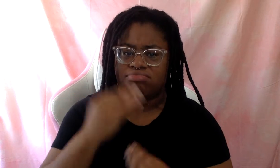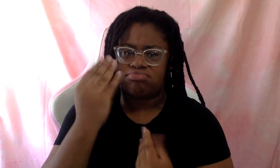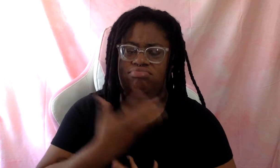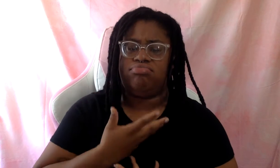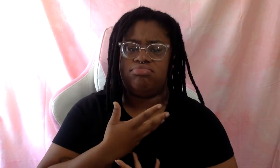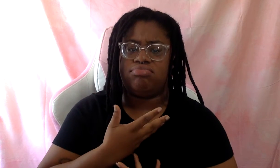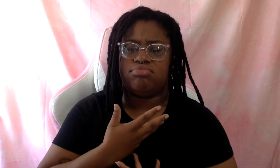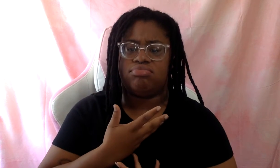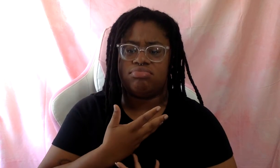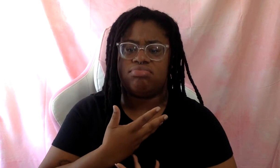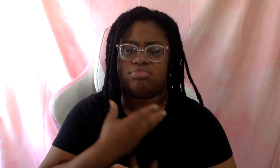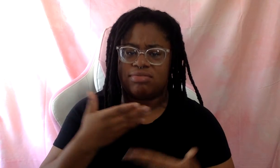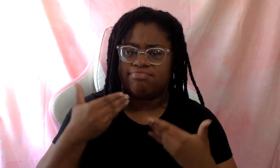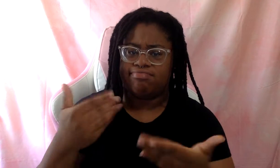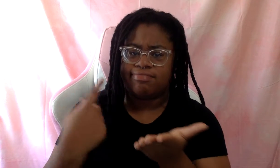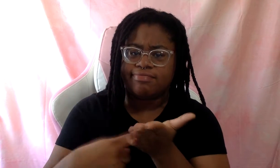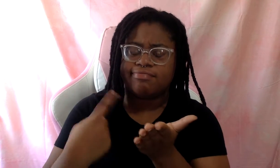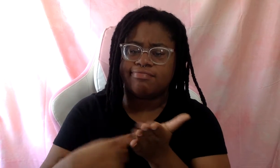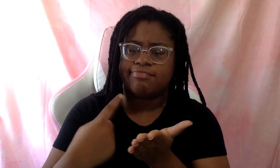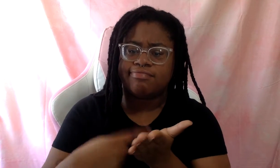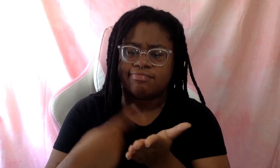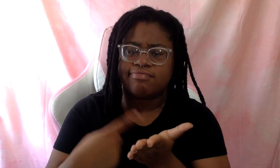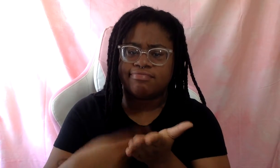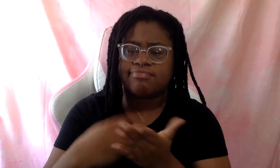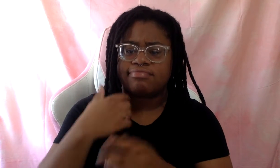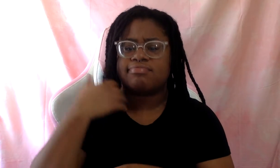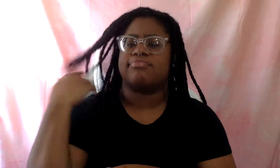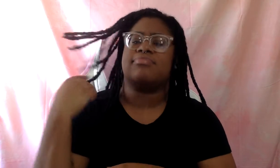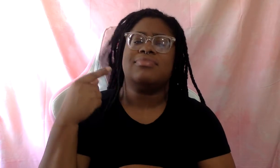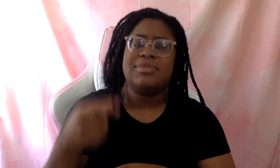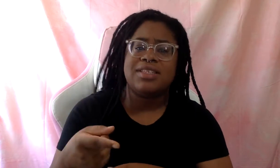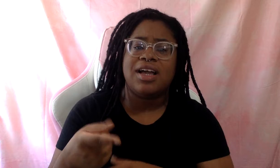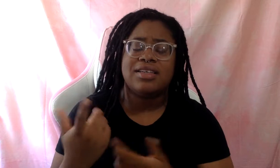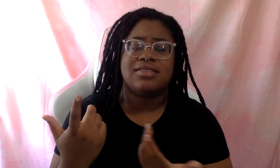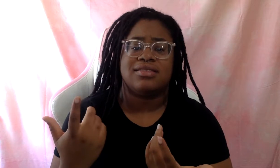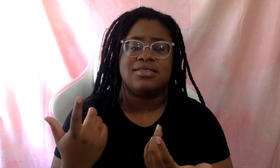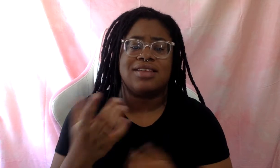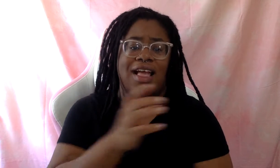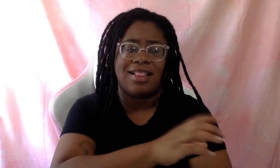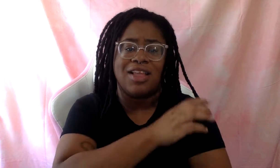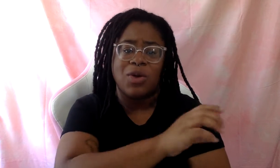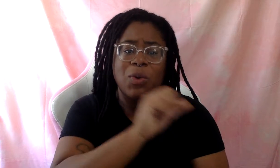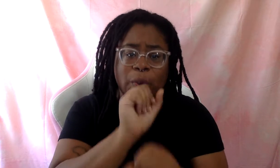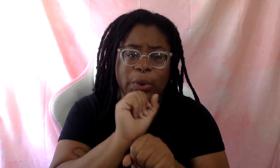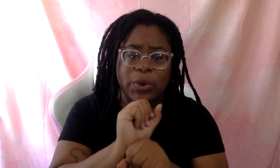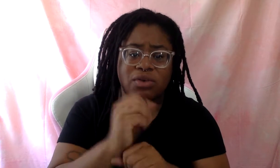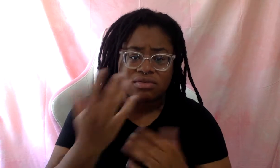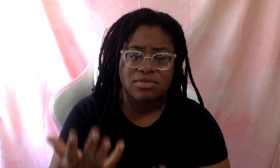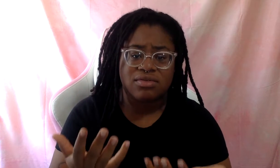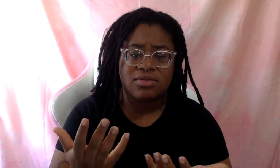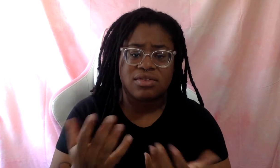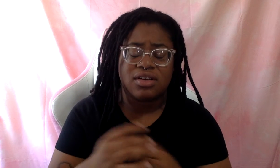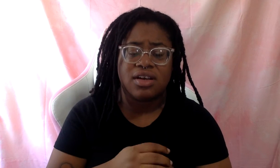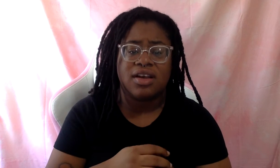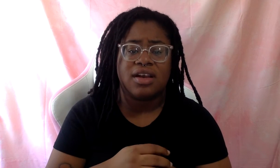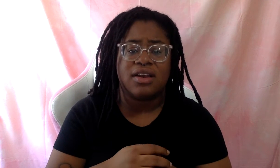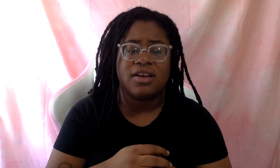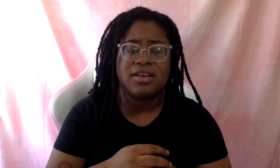Please let's discuss. Um, this is, you know, this is, this is clinical work. This is, um, entitlement